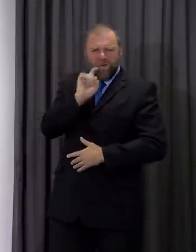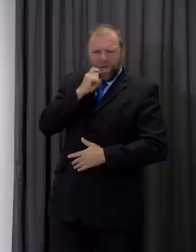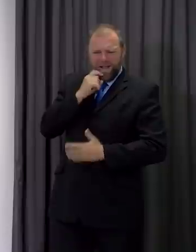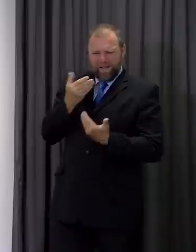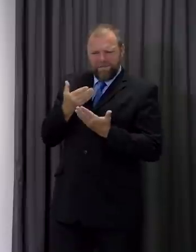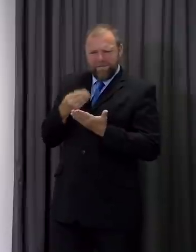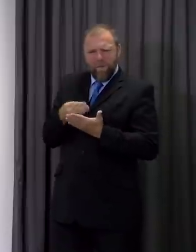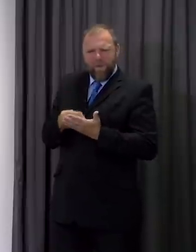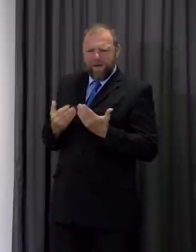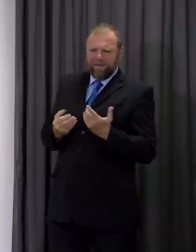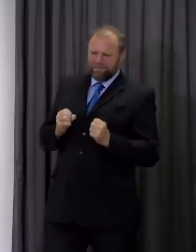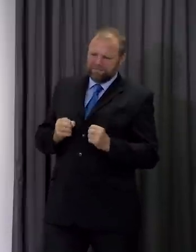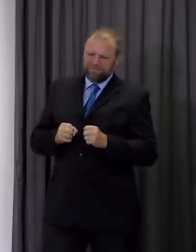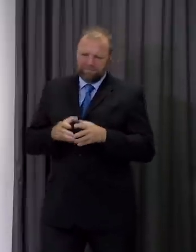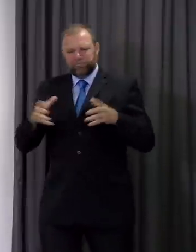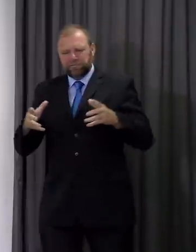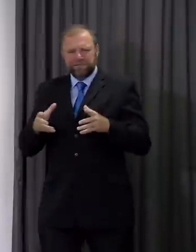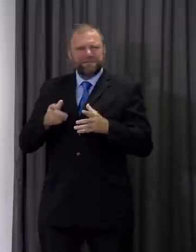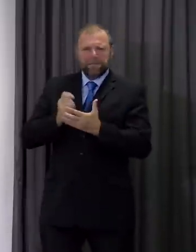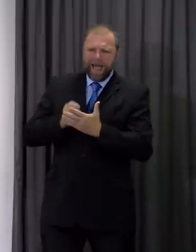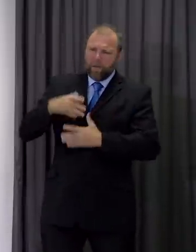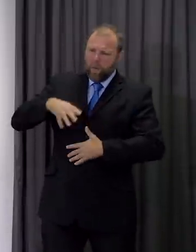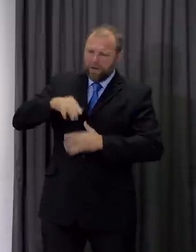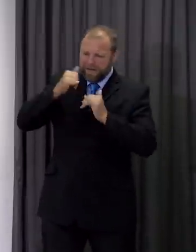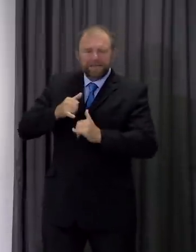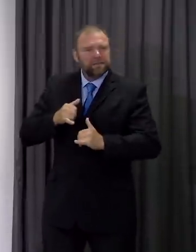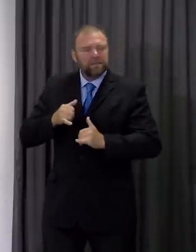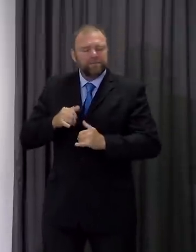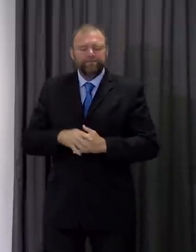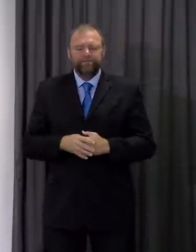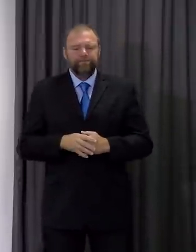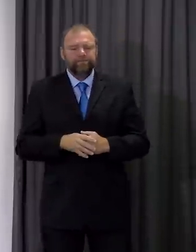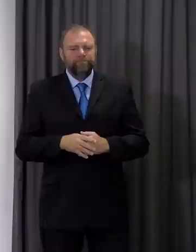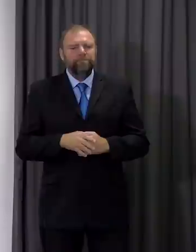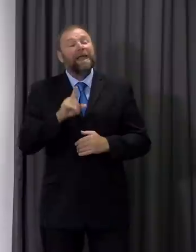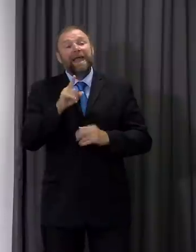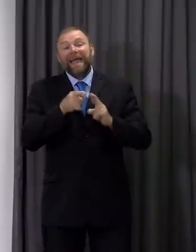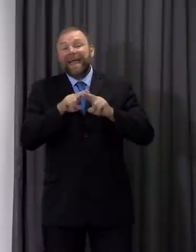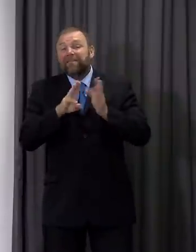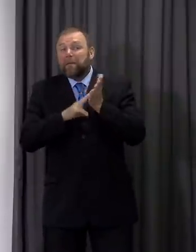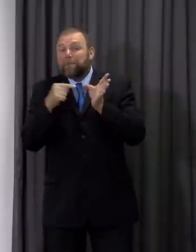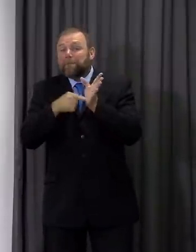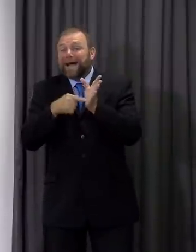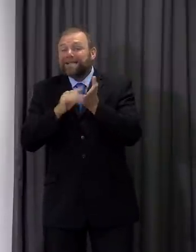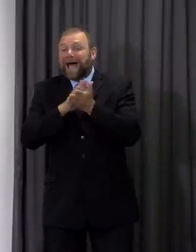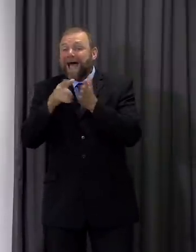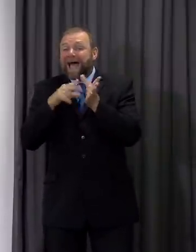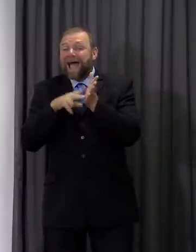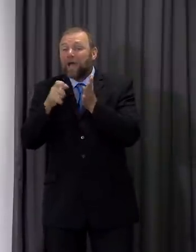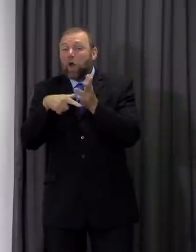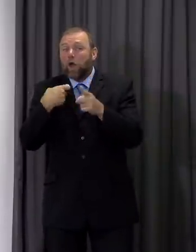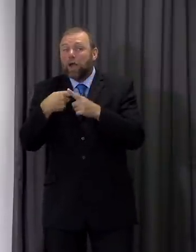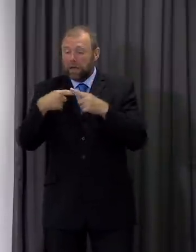And if Matt Hancock were here today answering your question, whether this is acceptable or I don't think he'd pretend that this is acceptable. It's a matter to be resolved